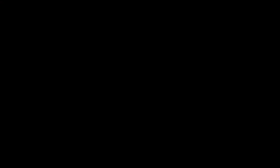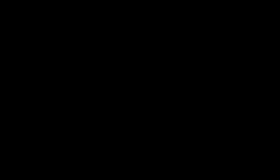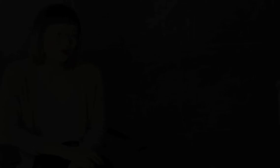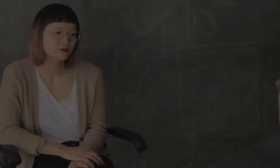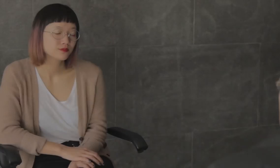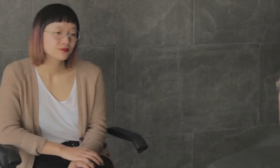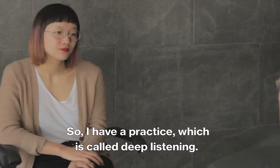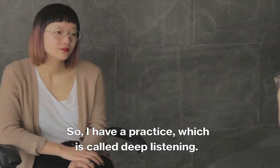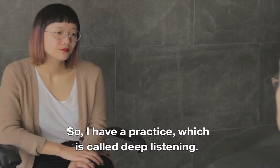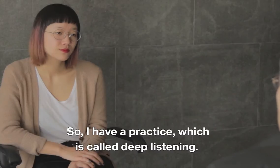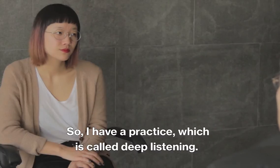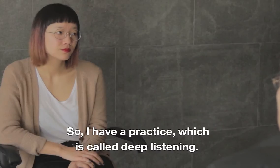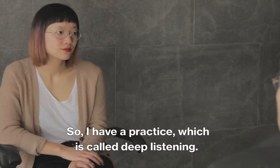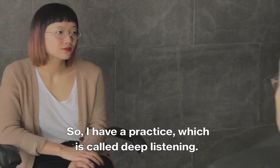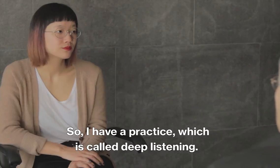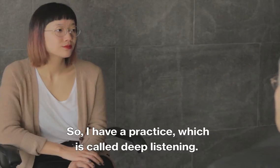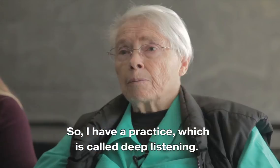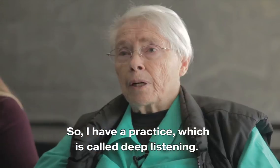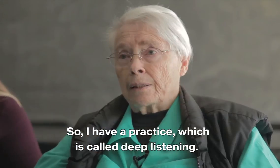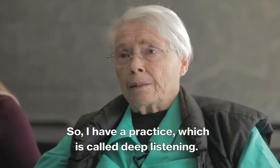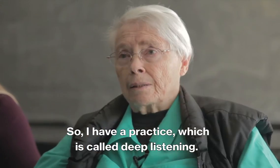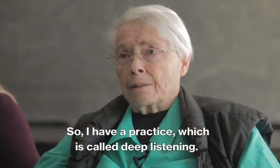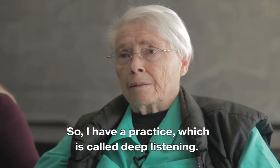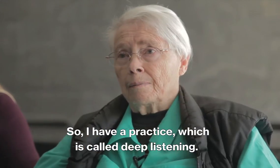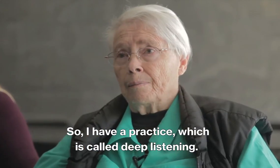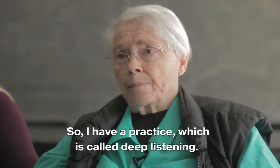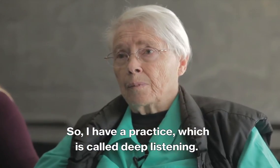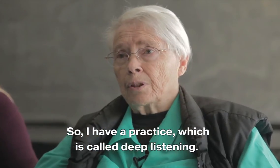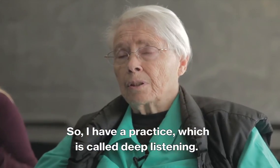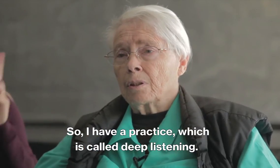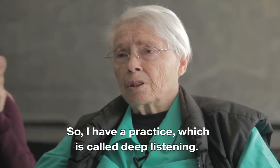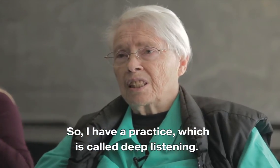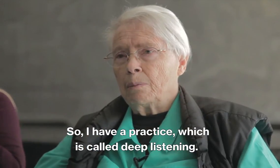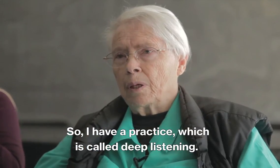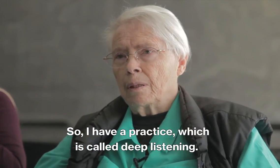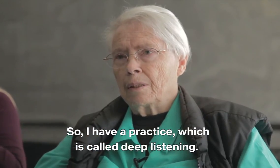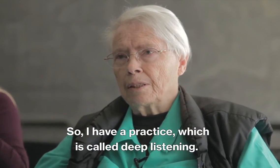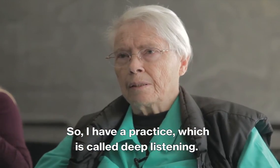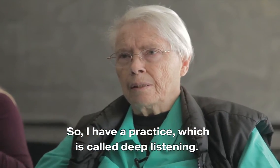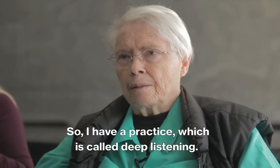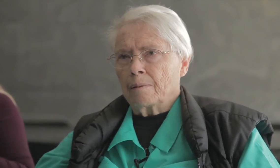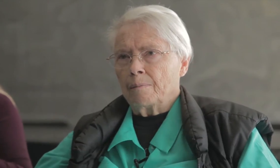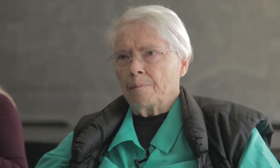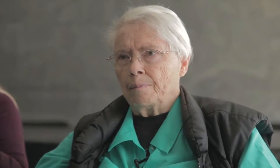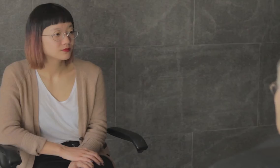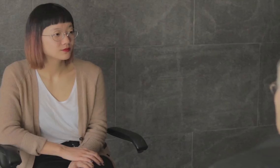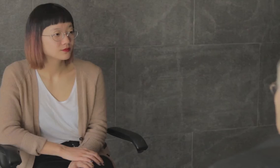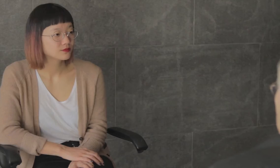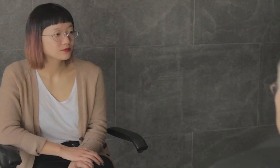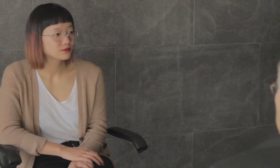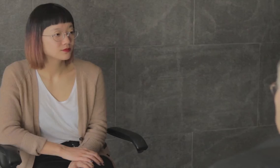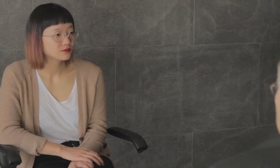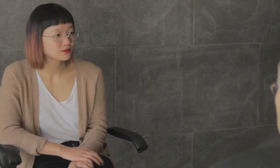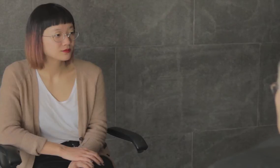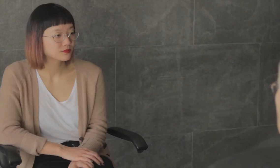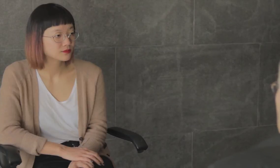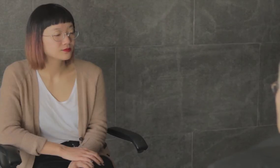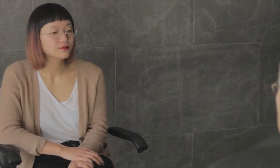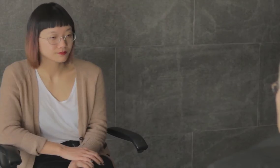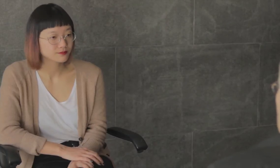So, I have a practice, which is called deep listening, and